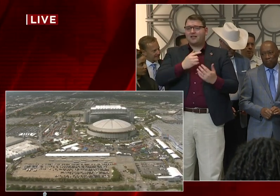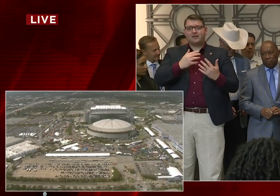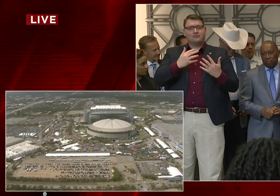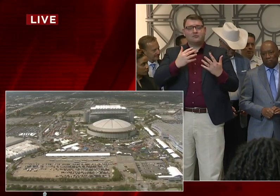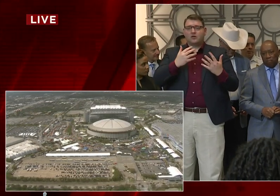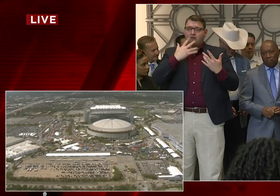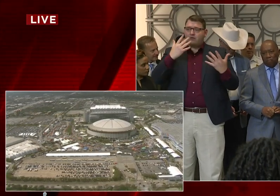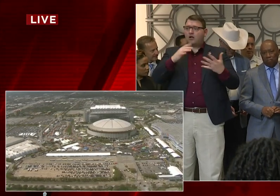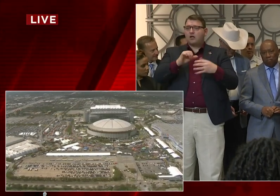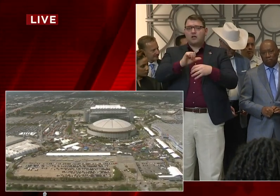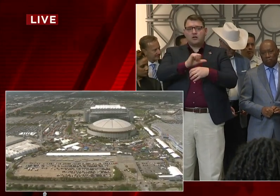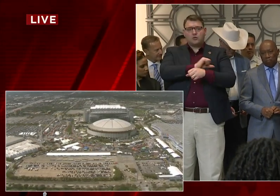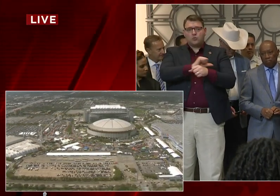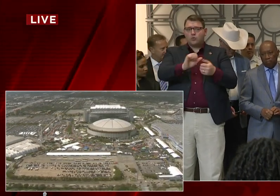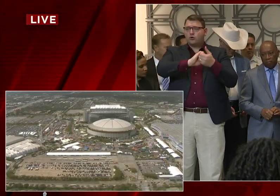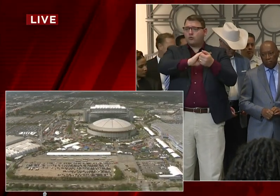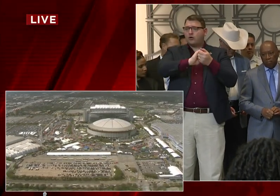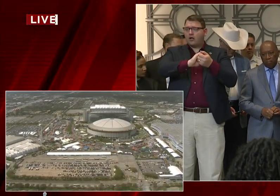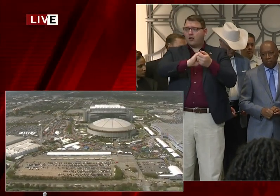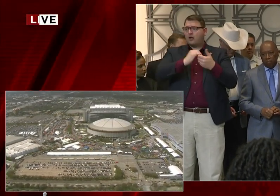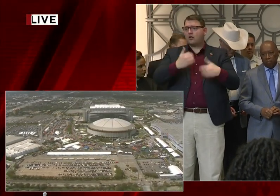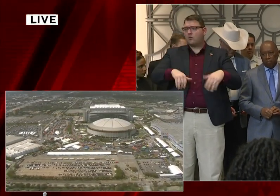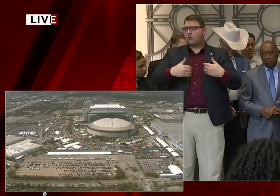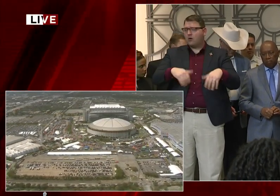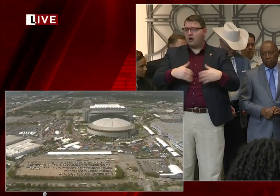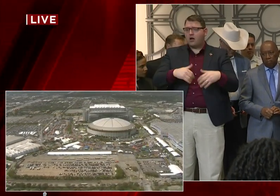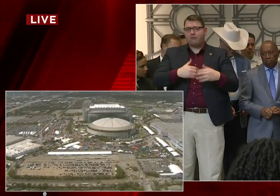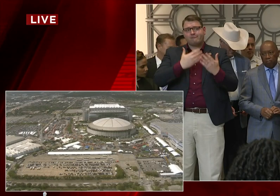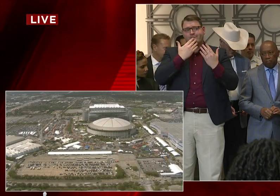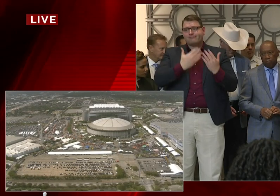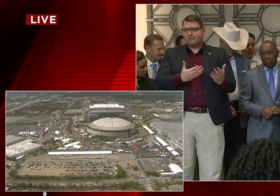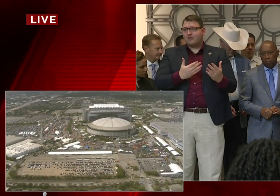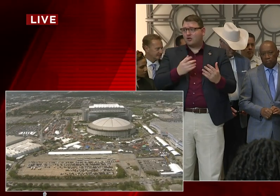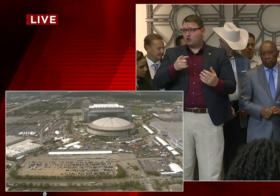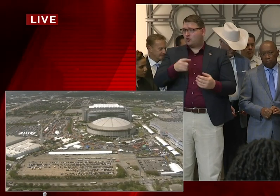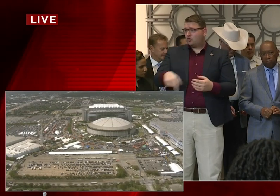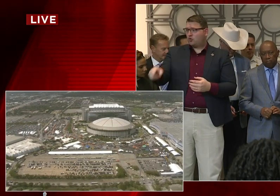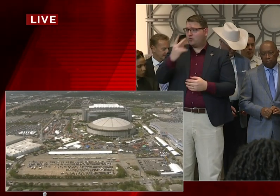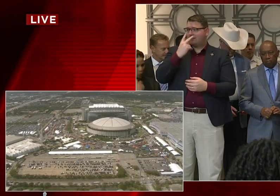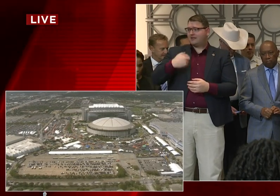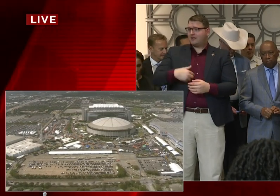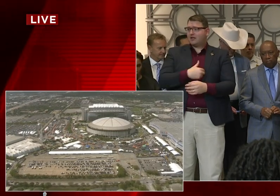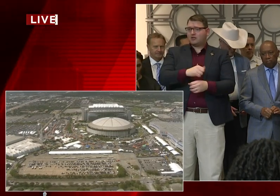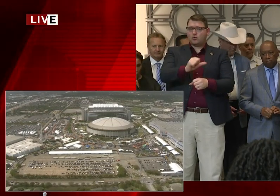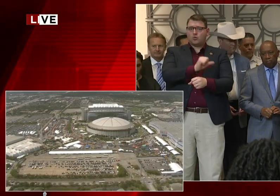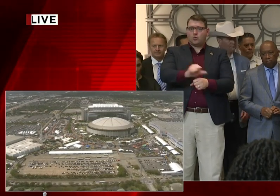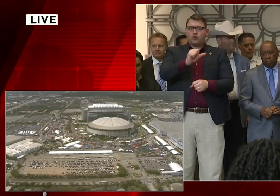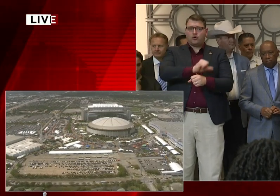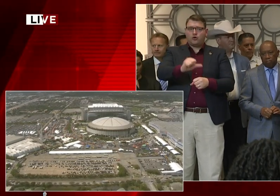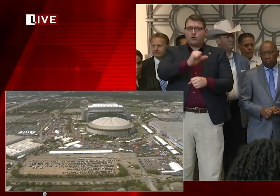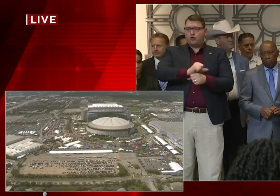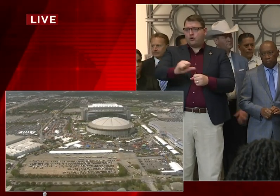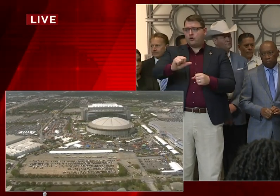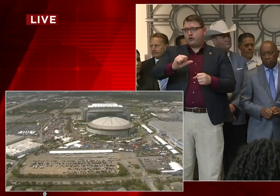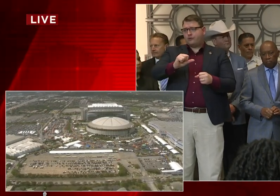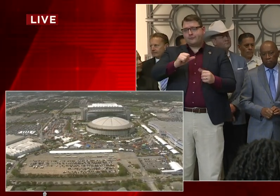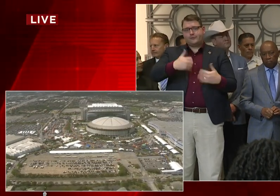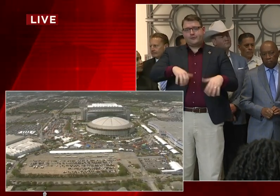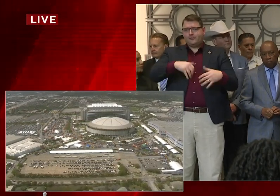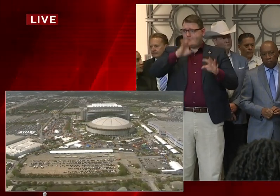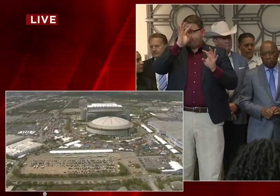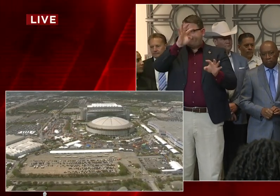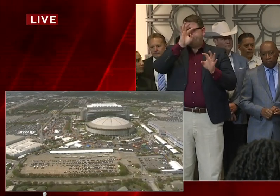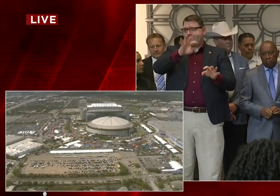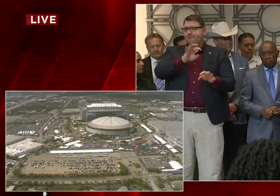partnership. And you all have seen us working around the clock together. And I think it's just a reflection of the of Houston, Mr. Williams'